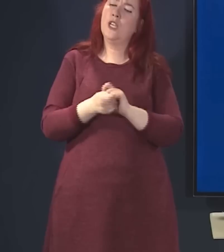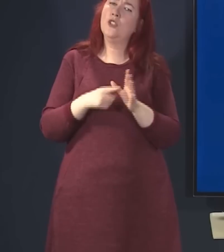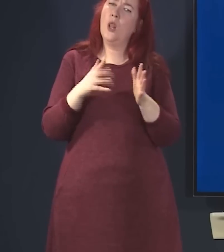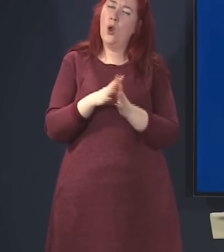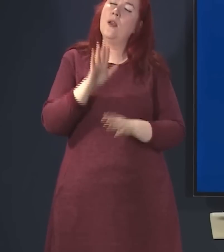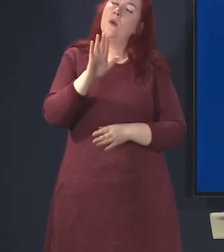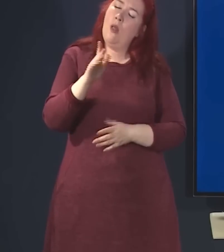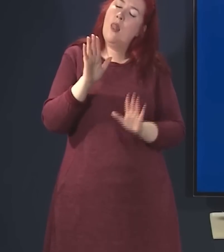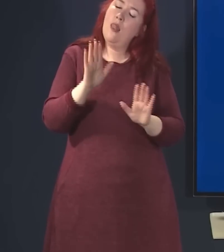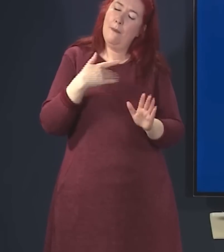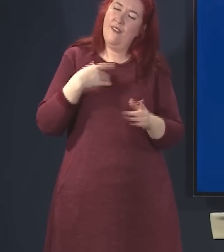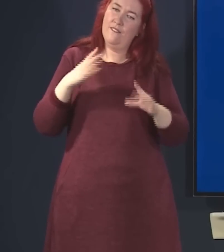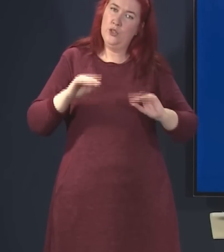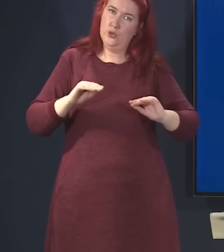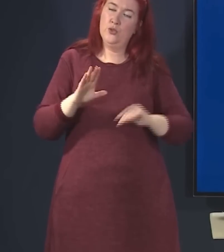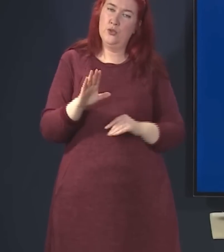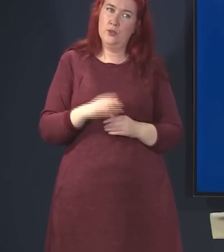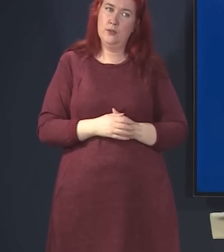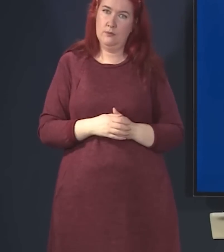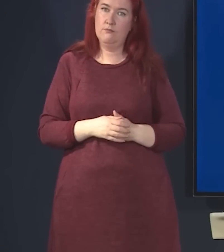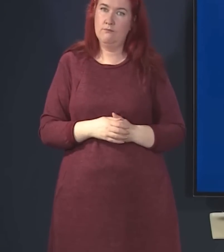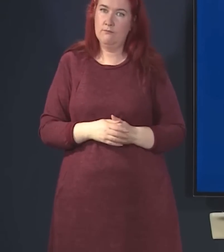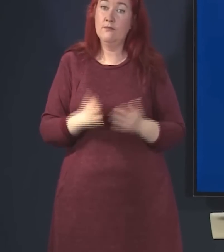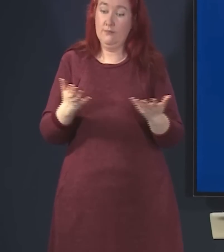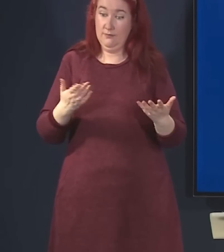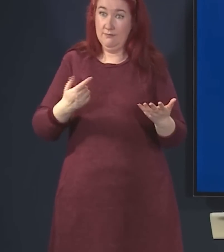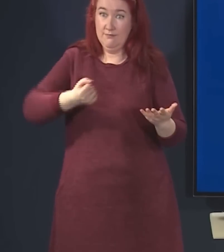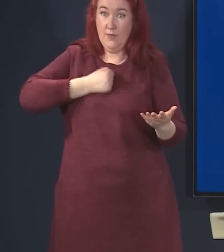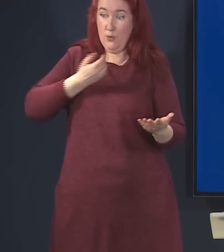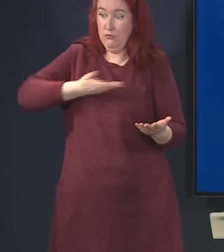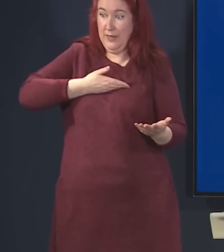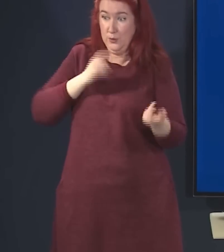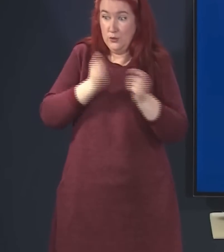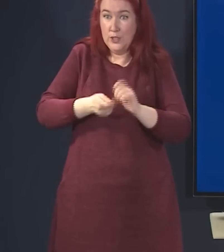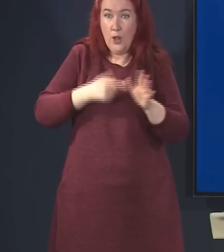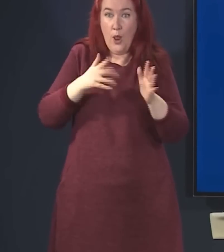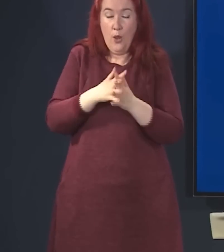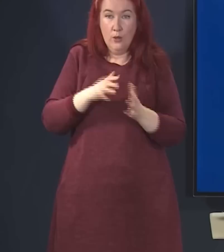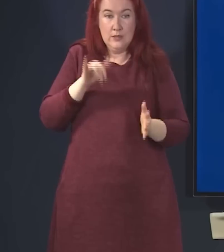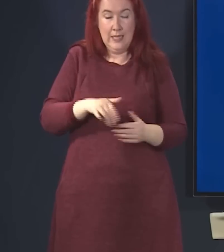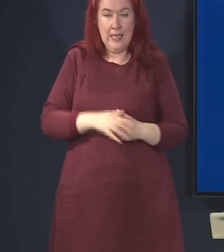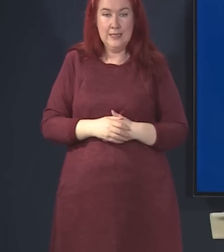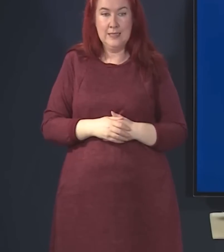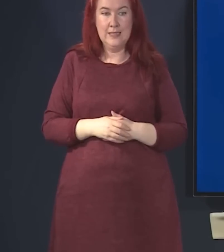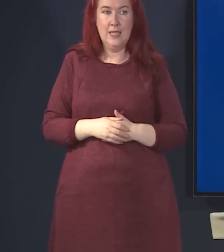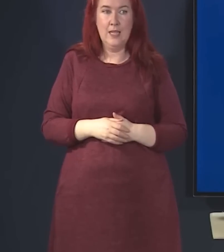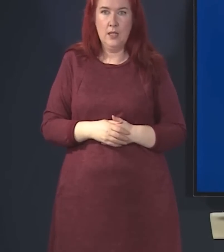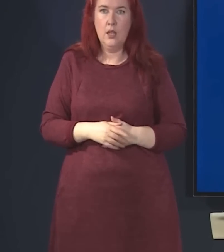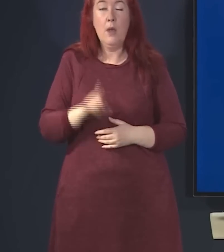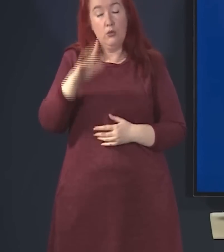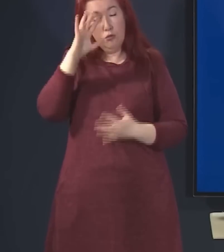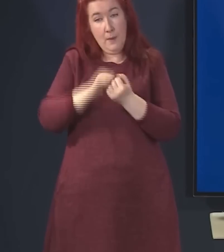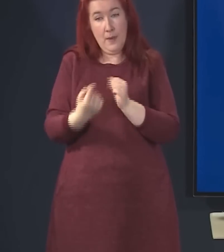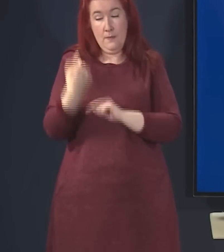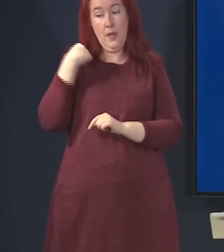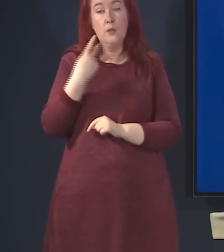just let me finish the point here. Well, as we have the right to do, as what I'm about to say will demonstrate, but if cast our minds back to